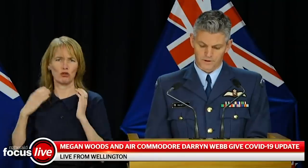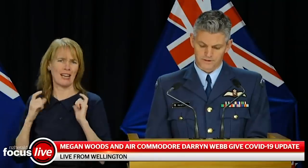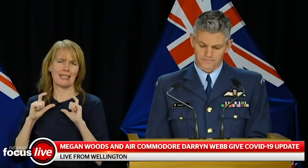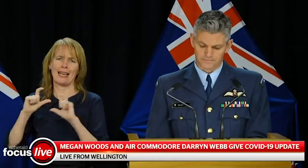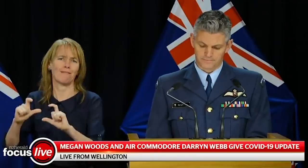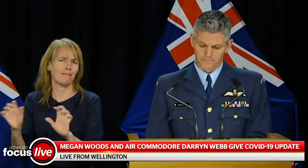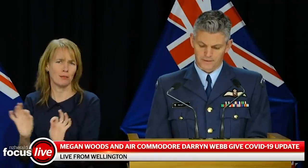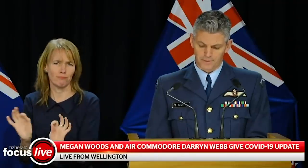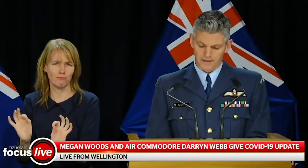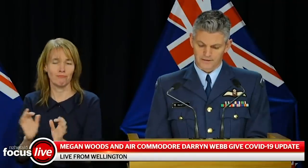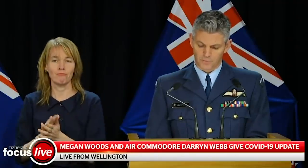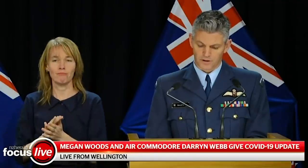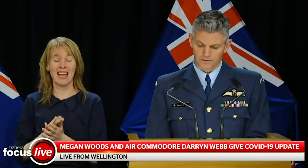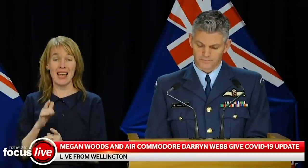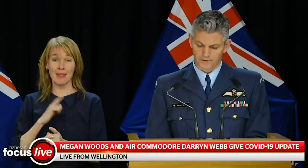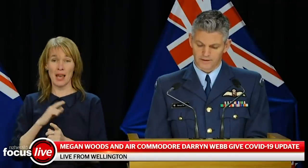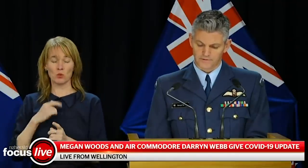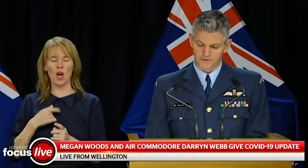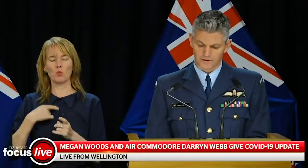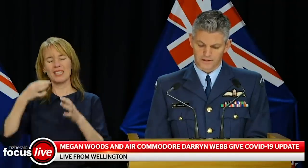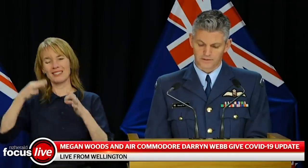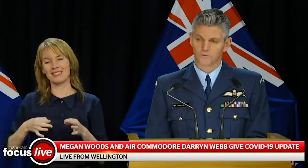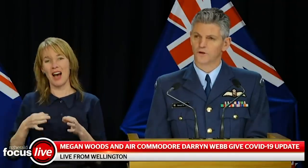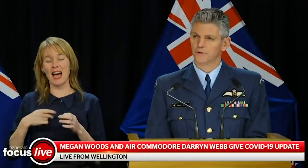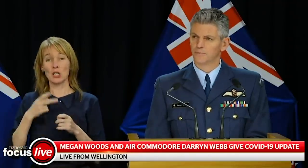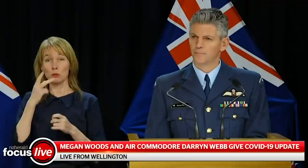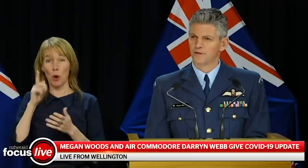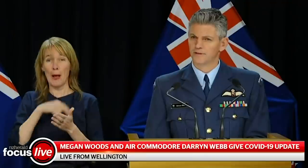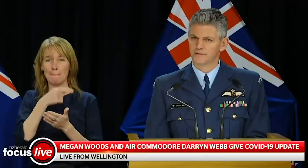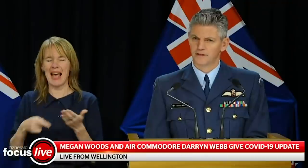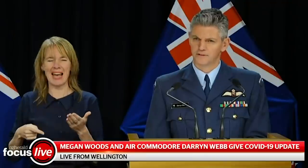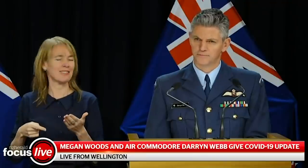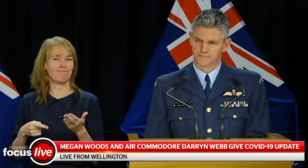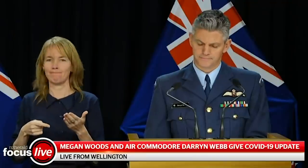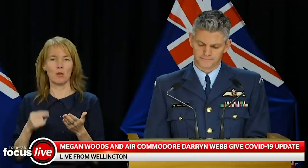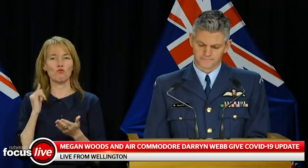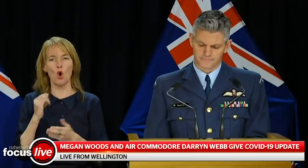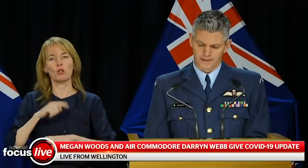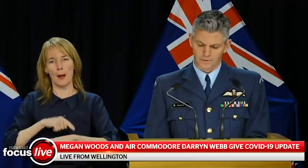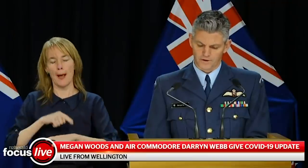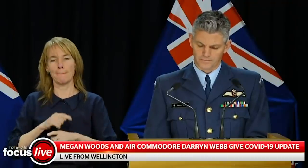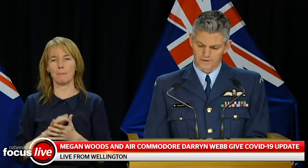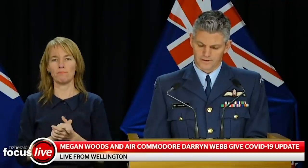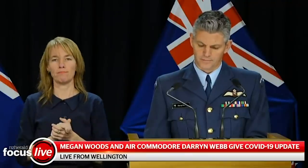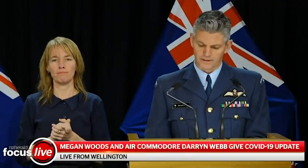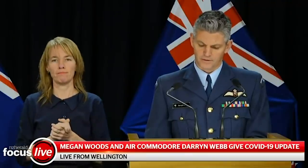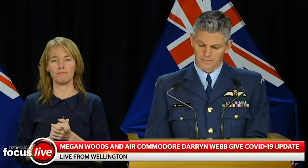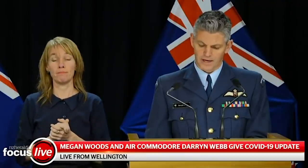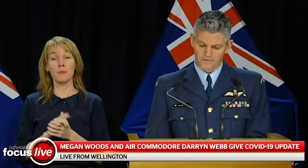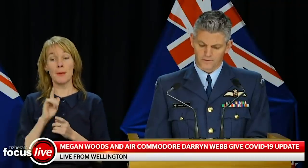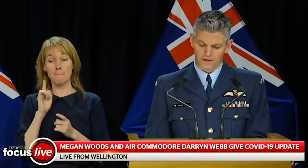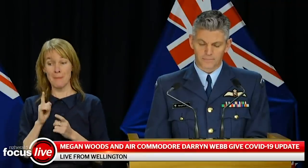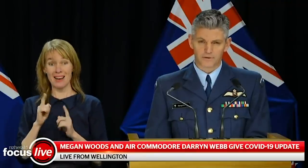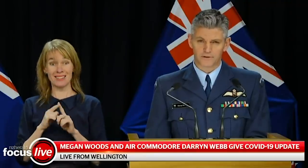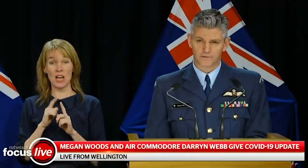For this reason, banning smoking in these facilities would not be appropriate at this stage. However, based